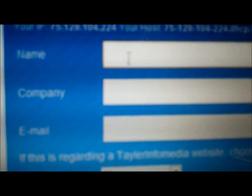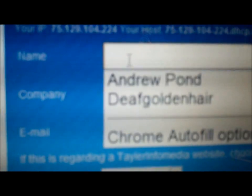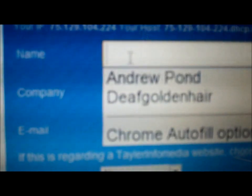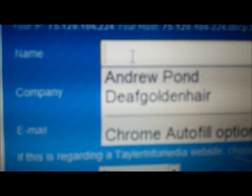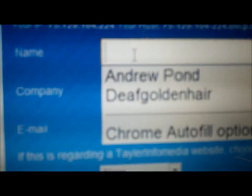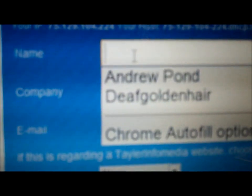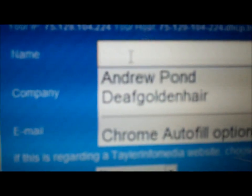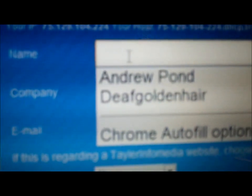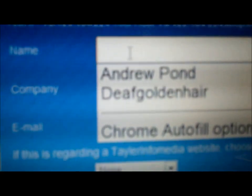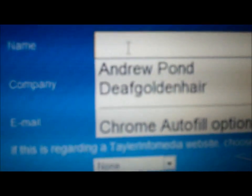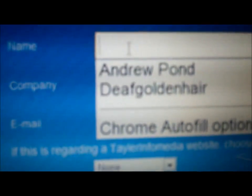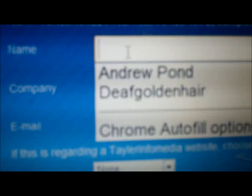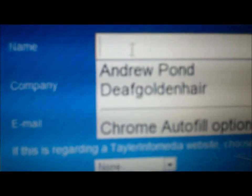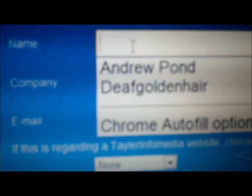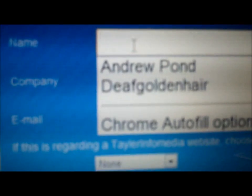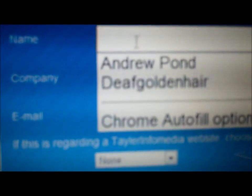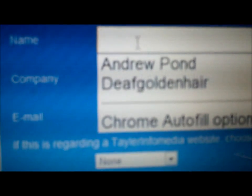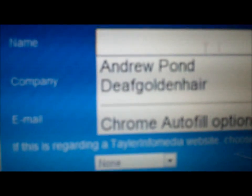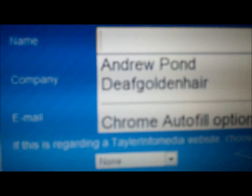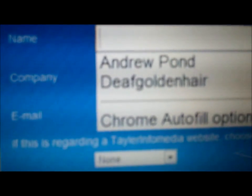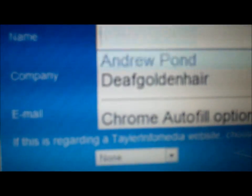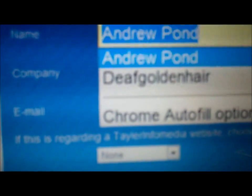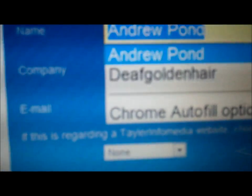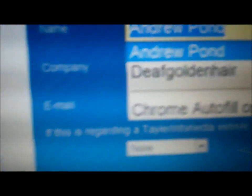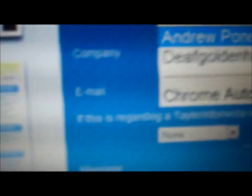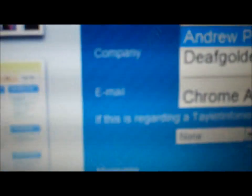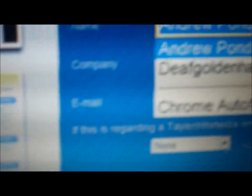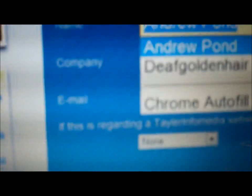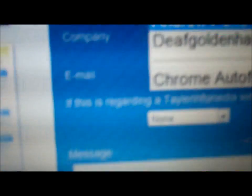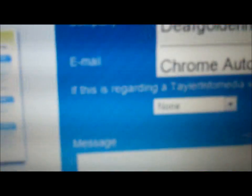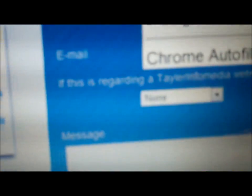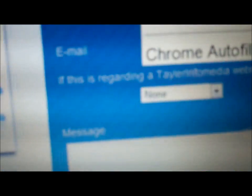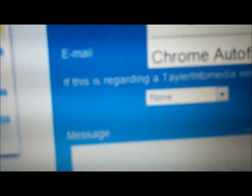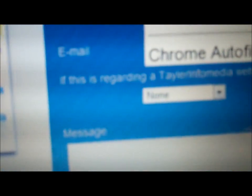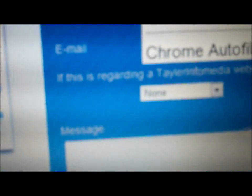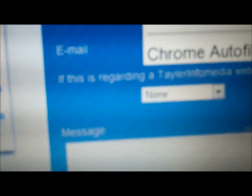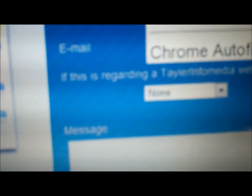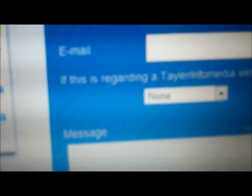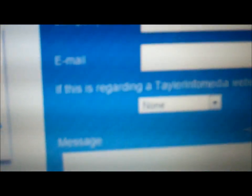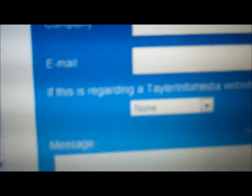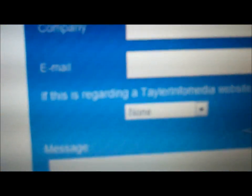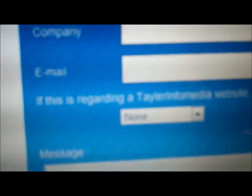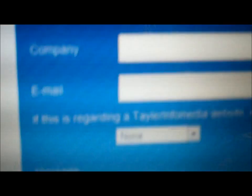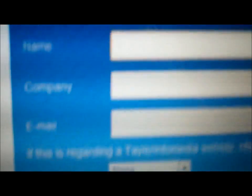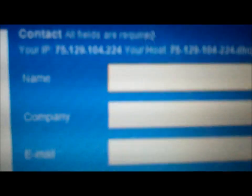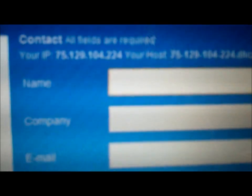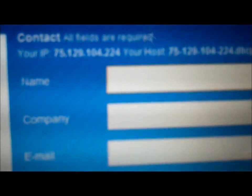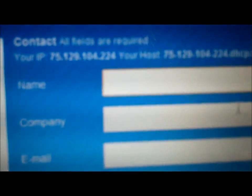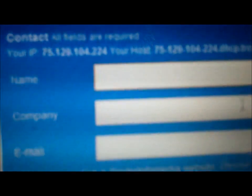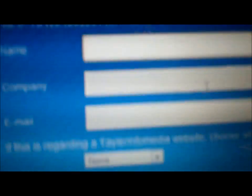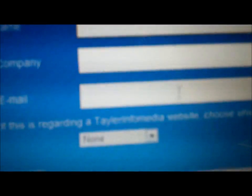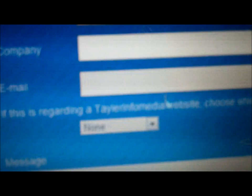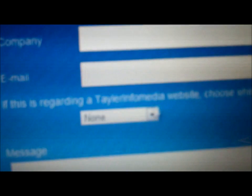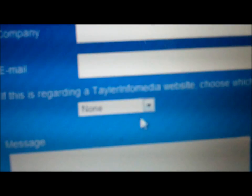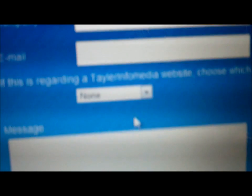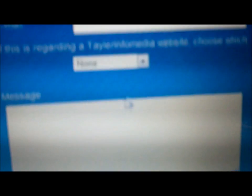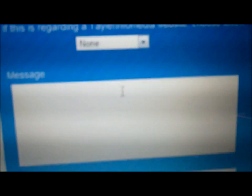No, it's not. Are you kidding? You're not the Christian I am. I'm the one who lied, I'm the one who cheated,